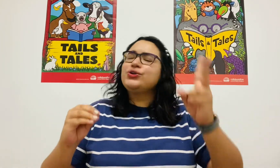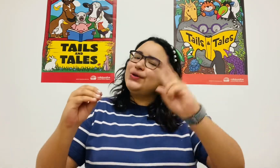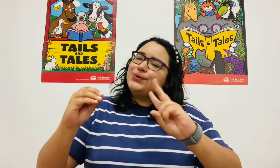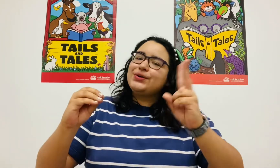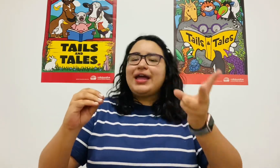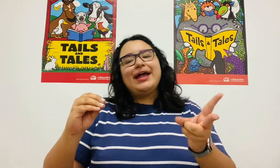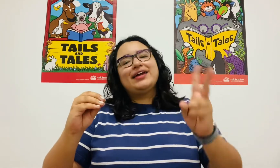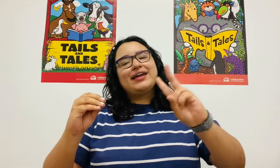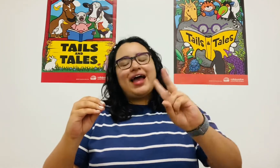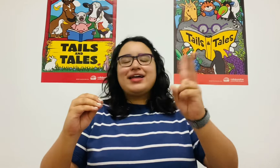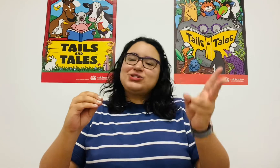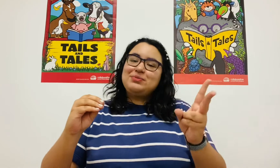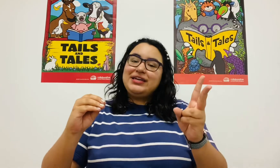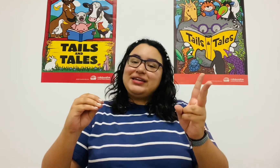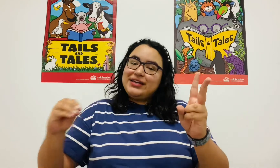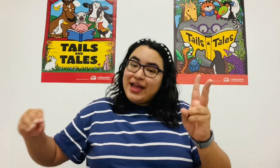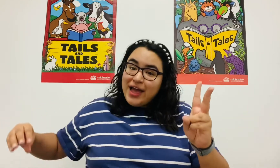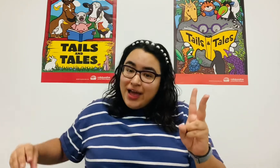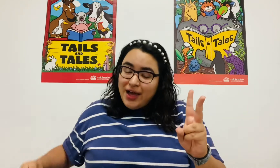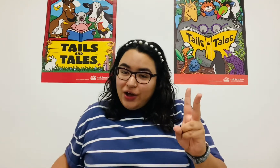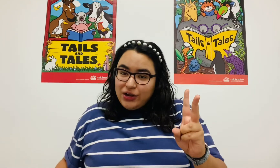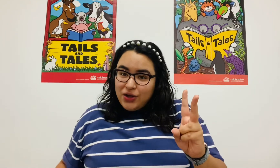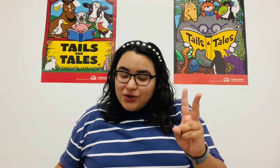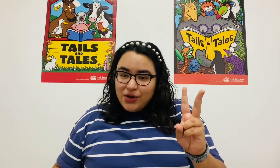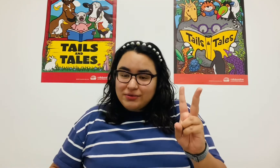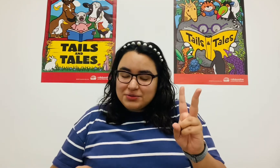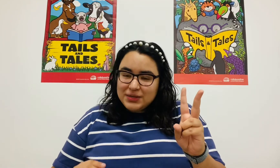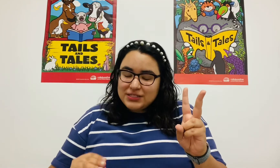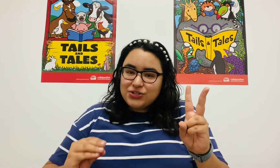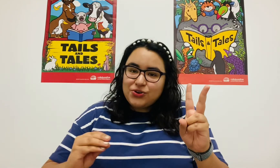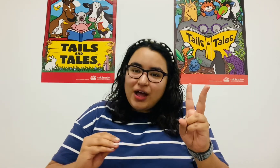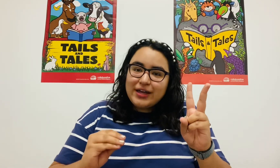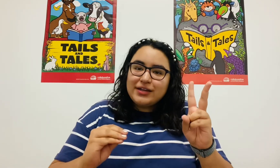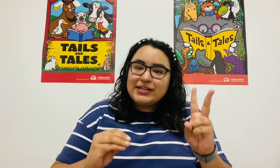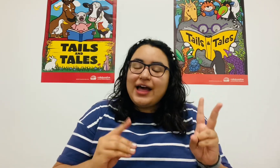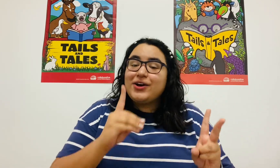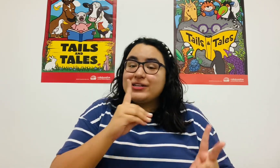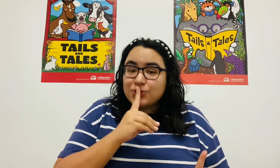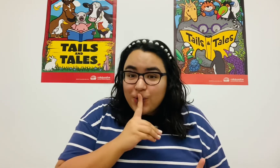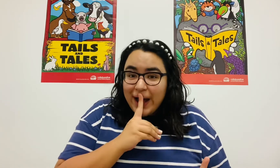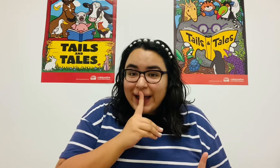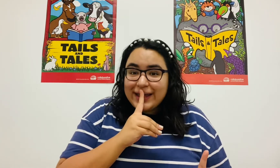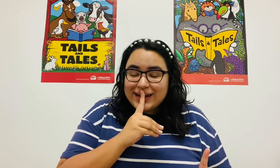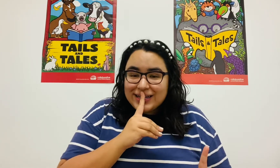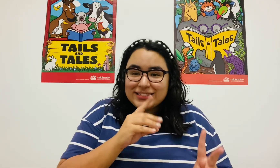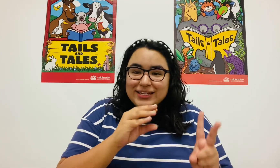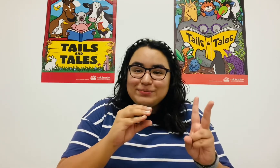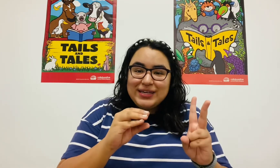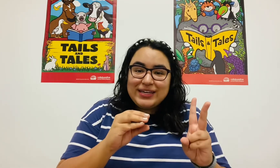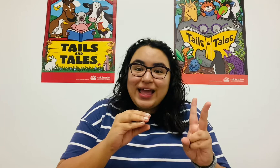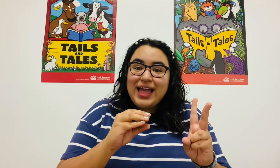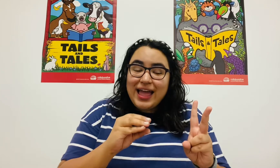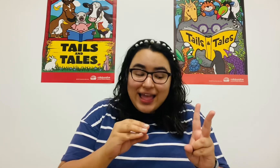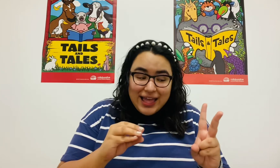You can't catch me. Along comes Mr. Crocodile, as quiet as can be, and